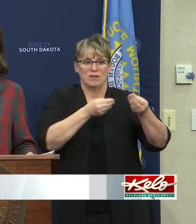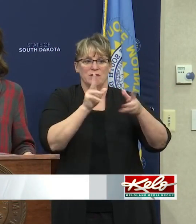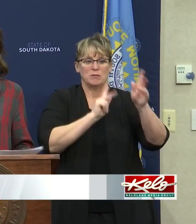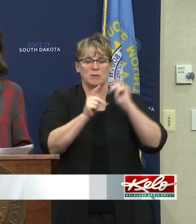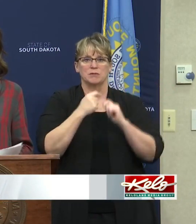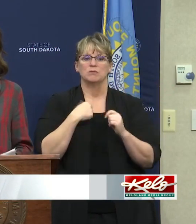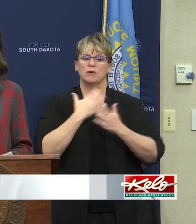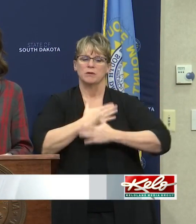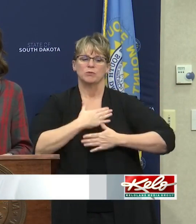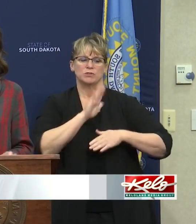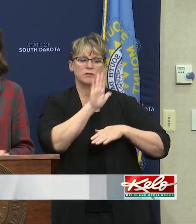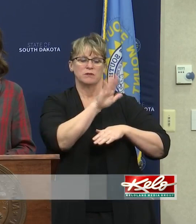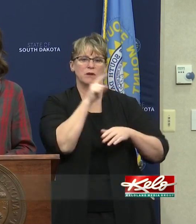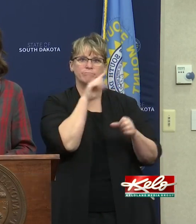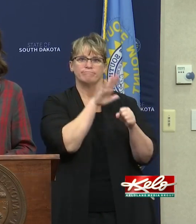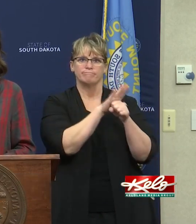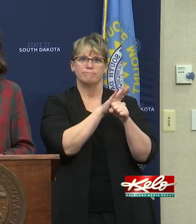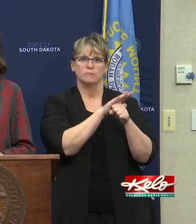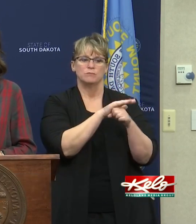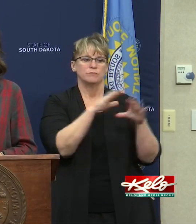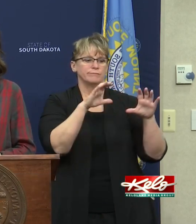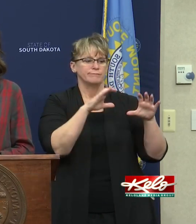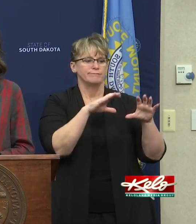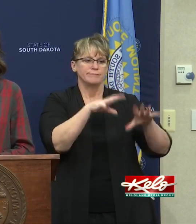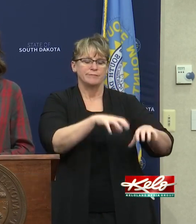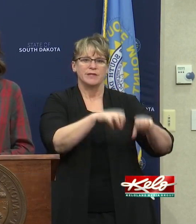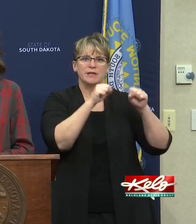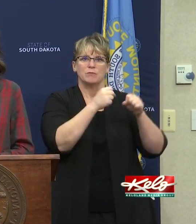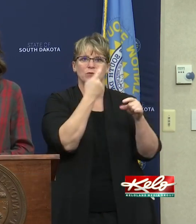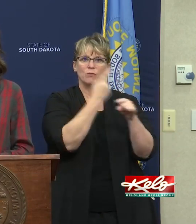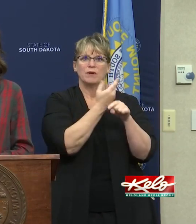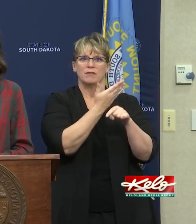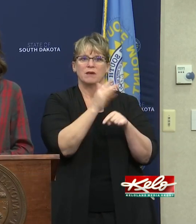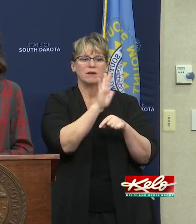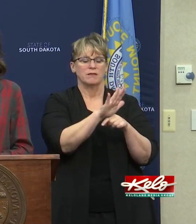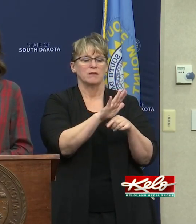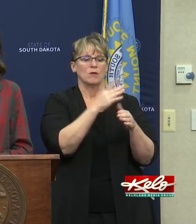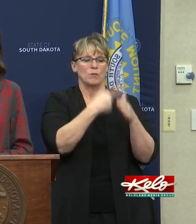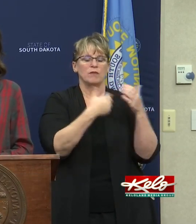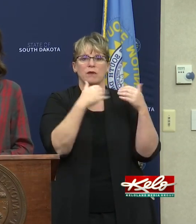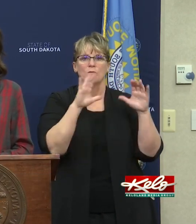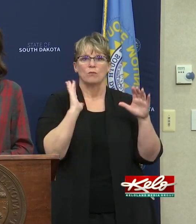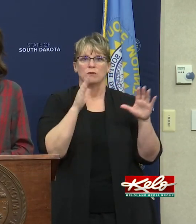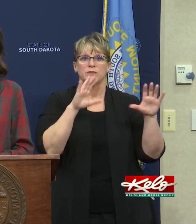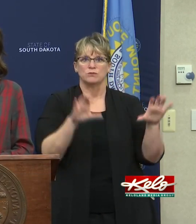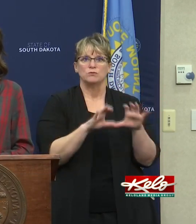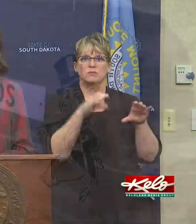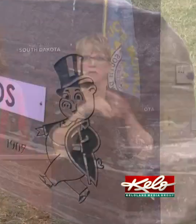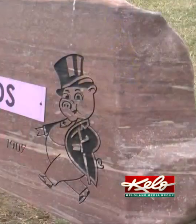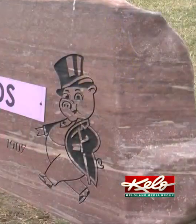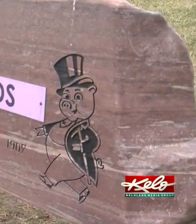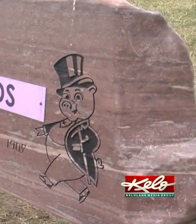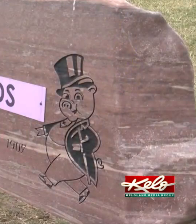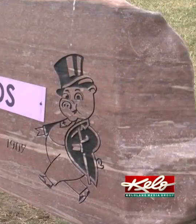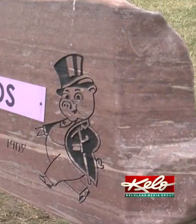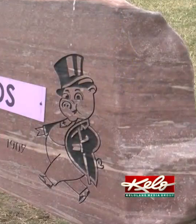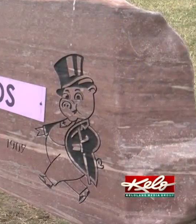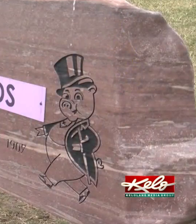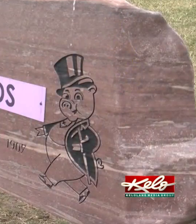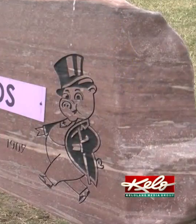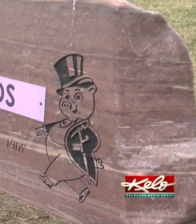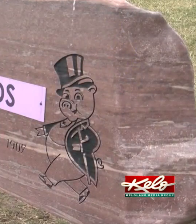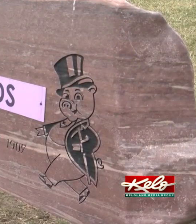paramount. The governor says she's been in close communication with the Smithfield president and the state secretary of health says there is no concern over products